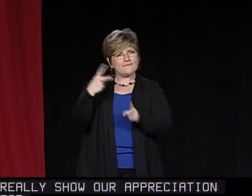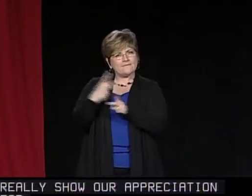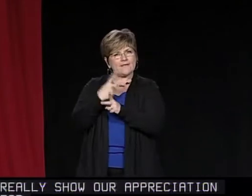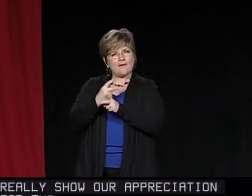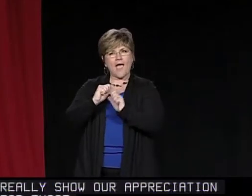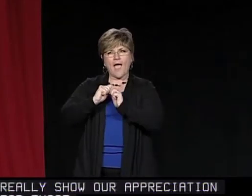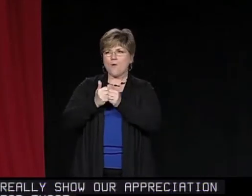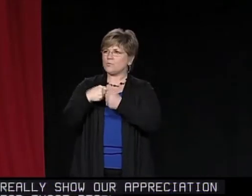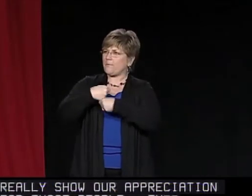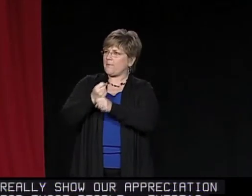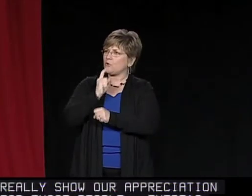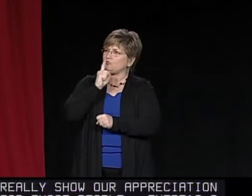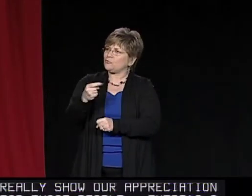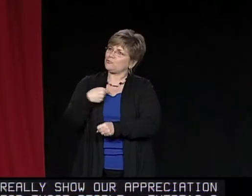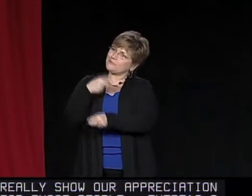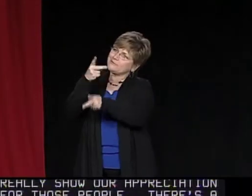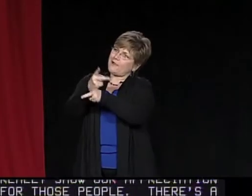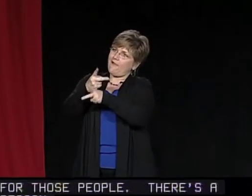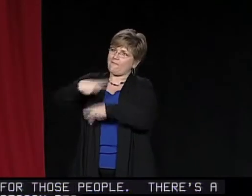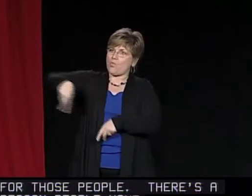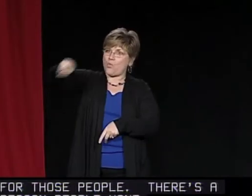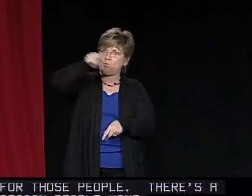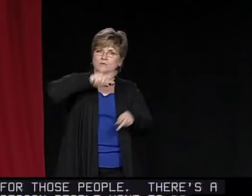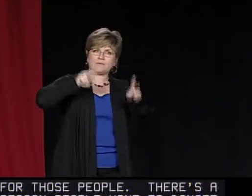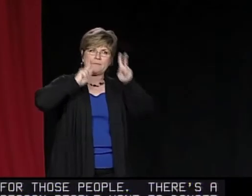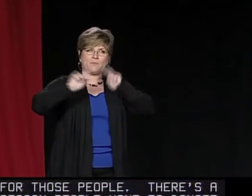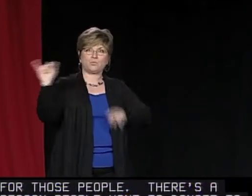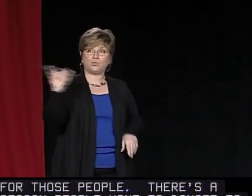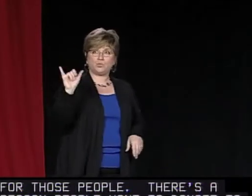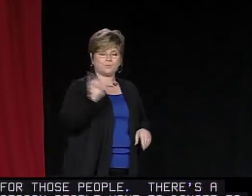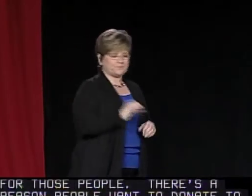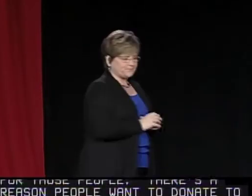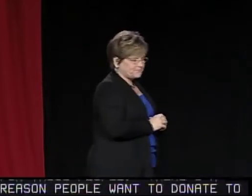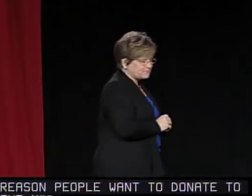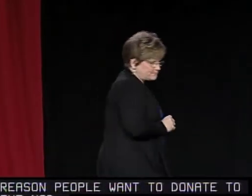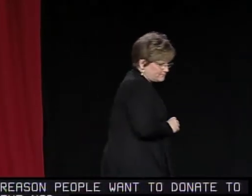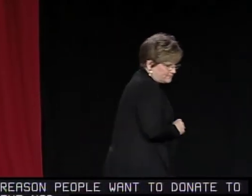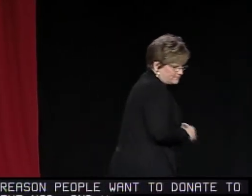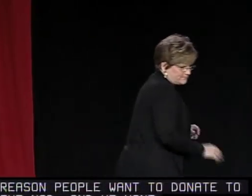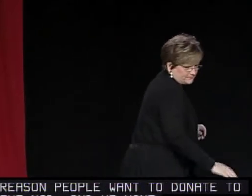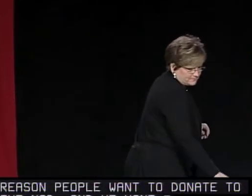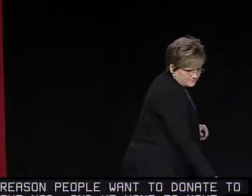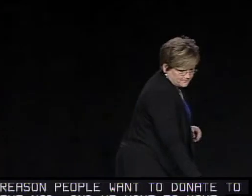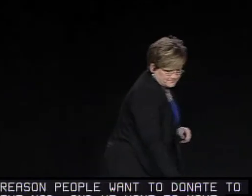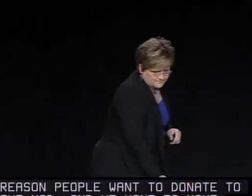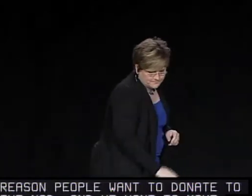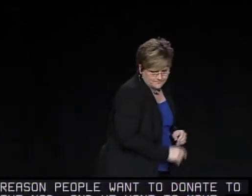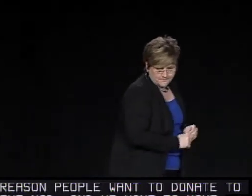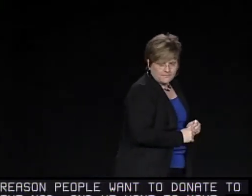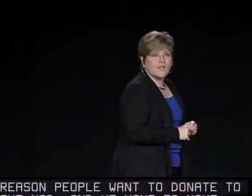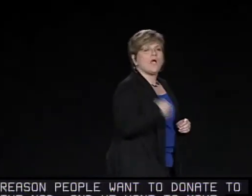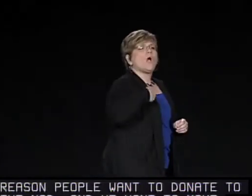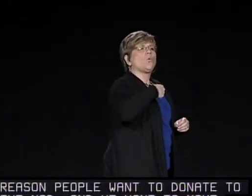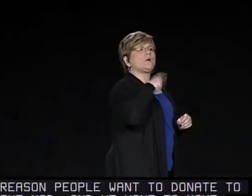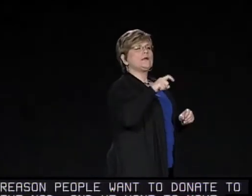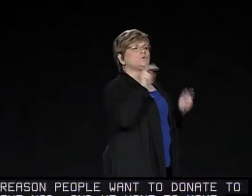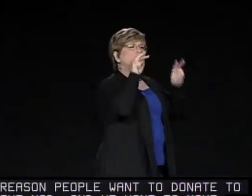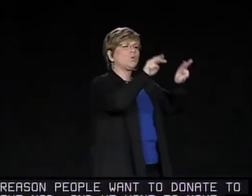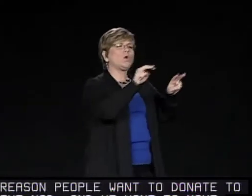people want to donate to the NAD. And we want to make sure that we take care of those people